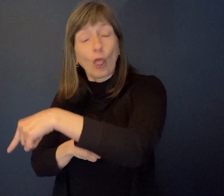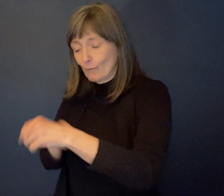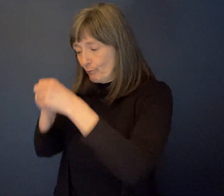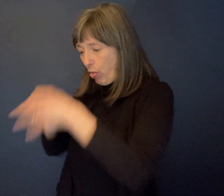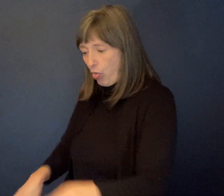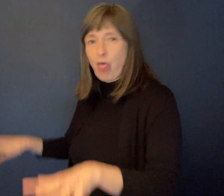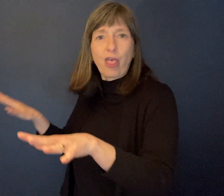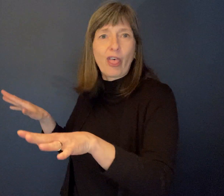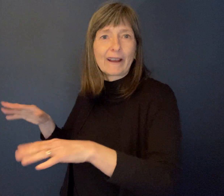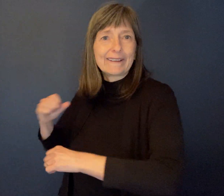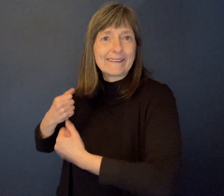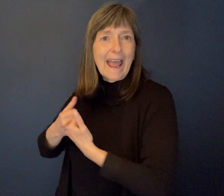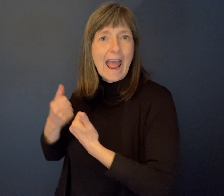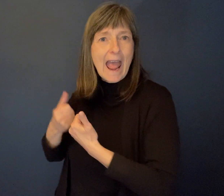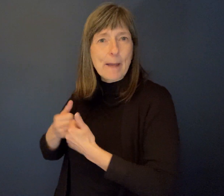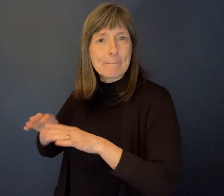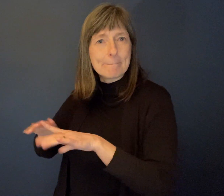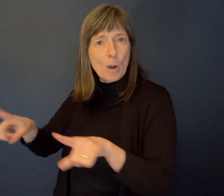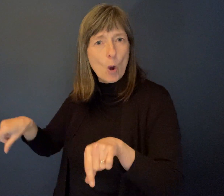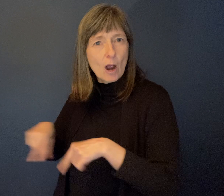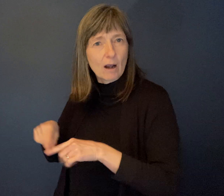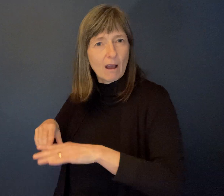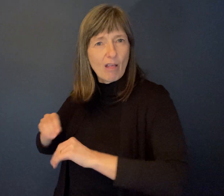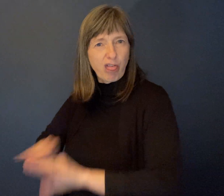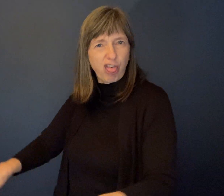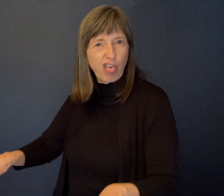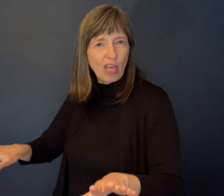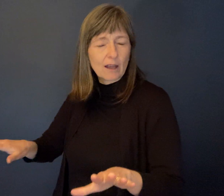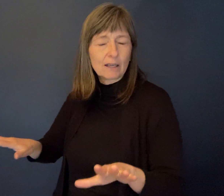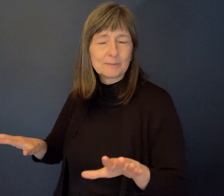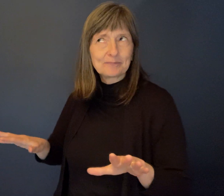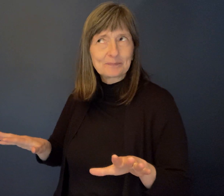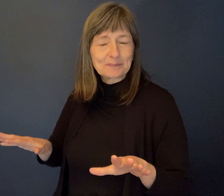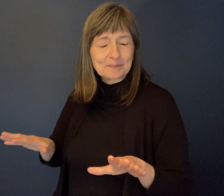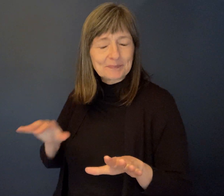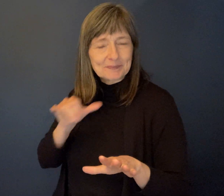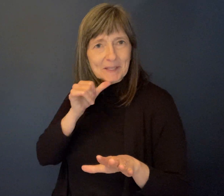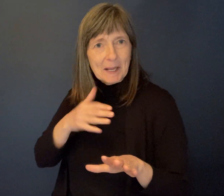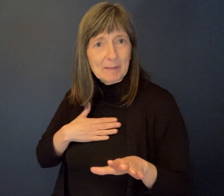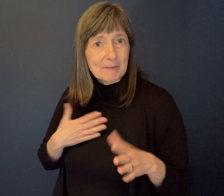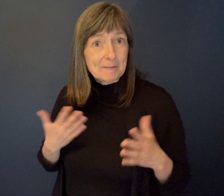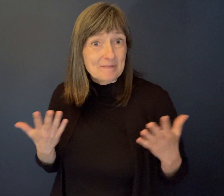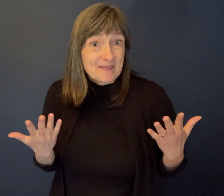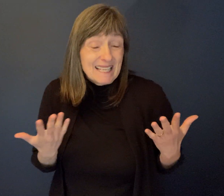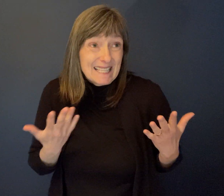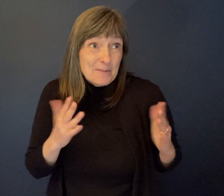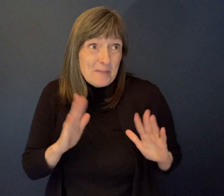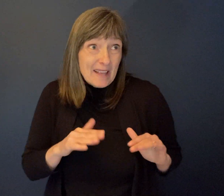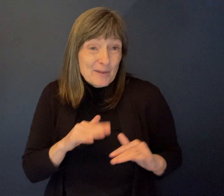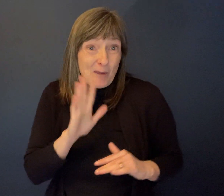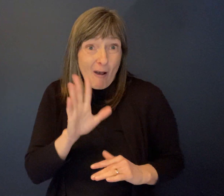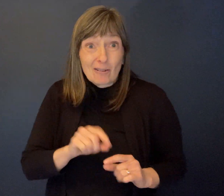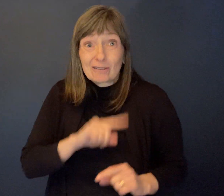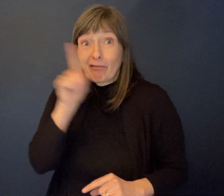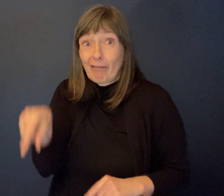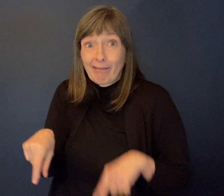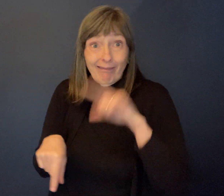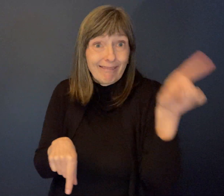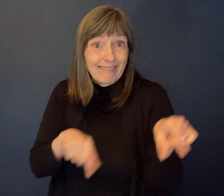you know, people were not really pleased with us, but yeah, what can we do? It's a, it's a basketball. So, but we decided that, you know, this is